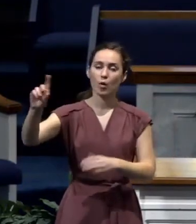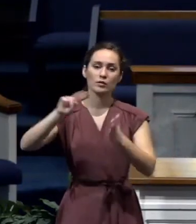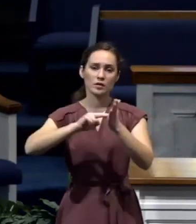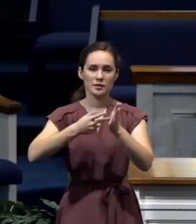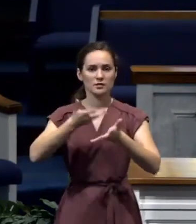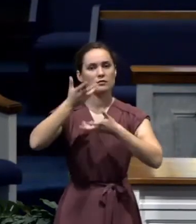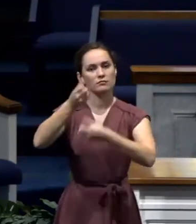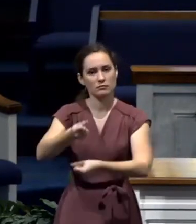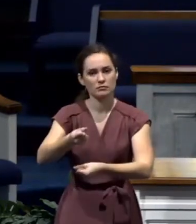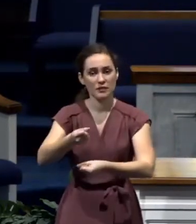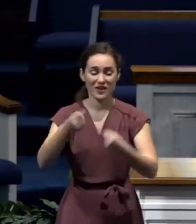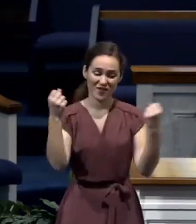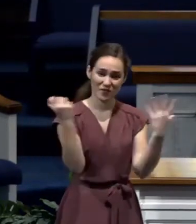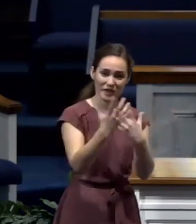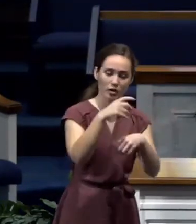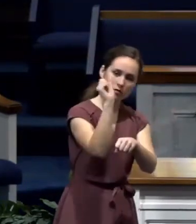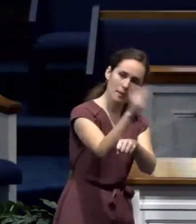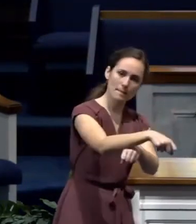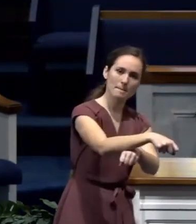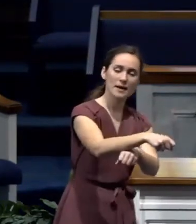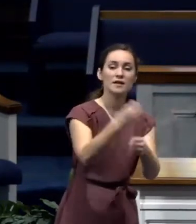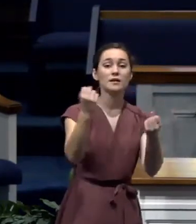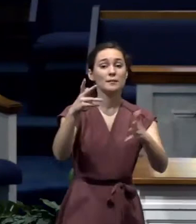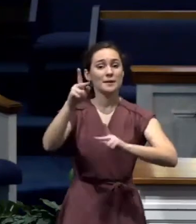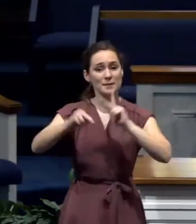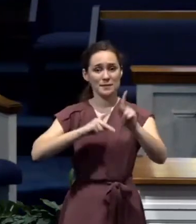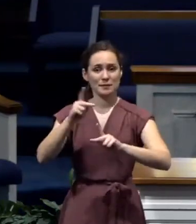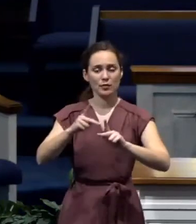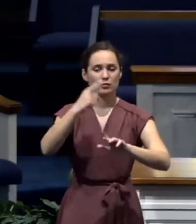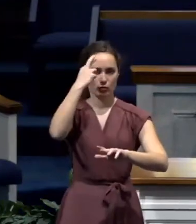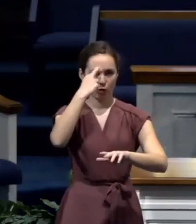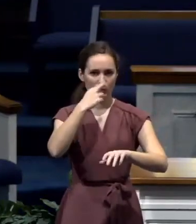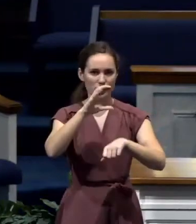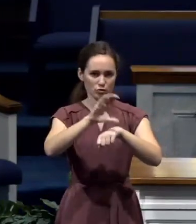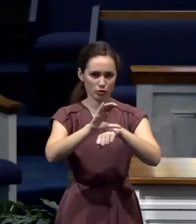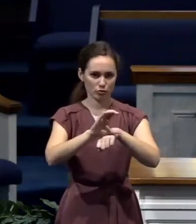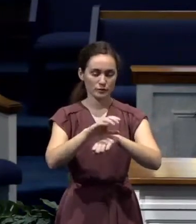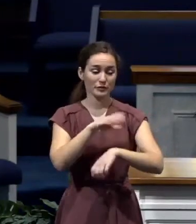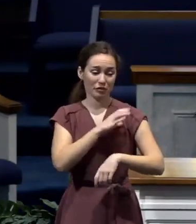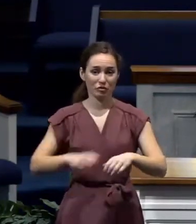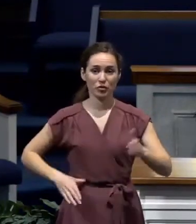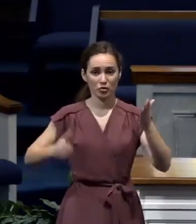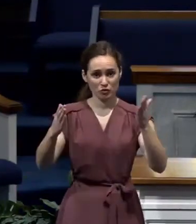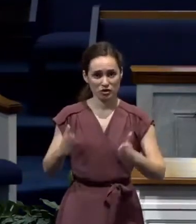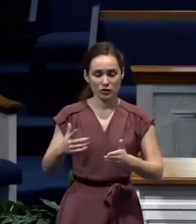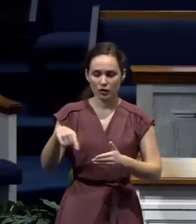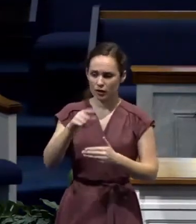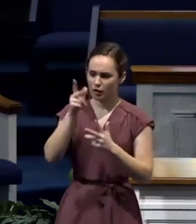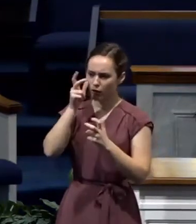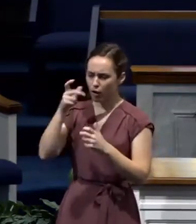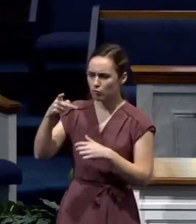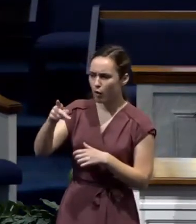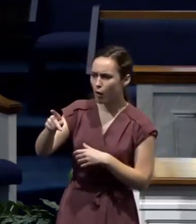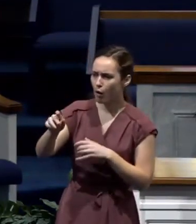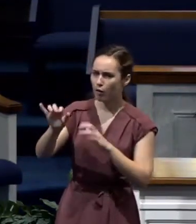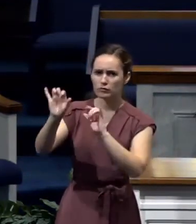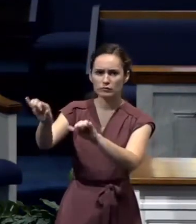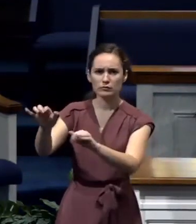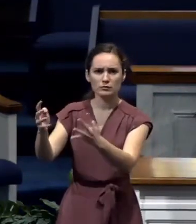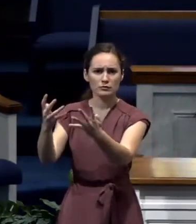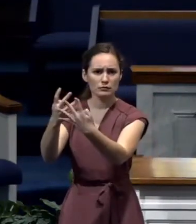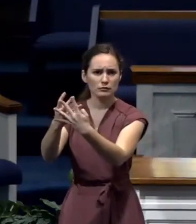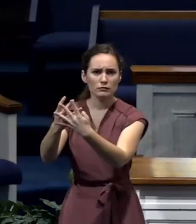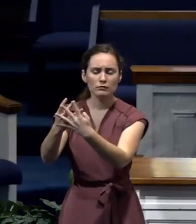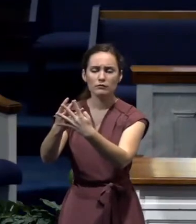fear. You see, there were many in the Roman church. Paul was in Rome and the Roman Christians were hearing about Paul's imprisonment and many others for that